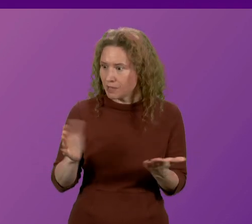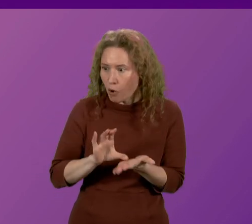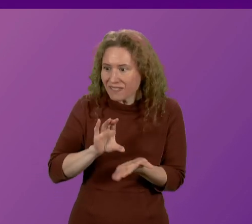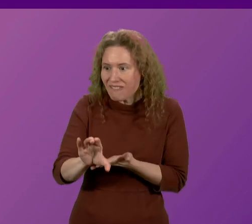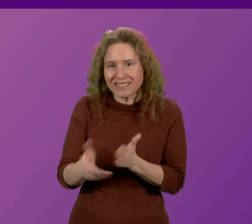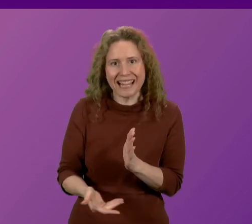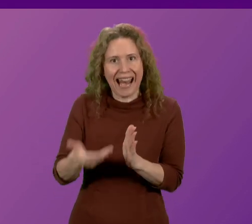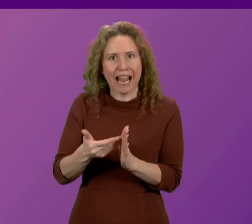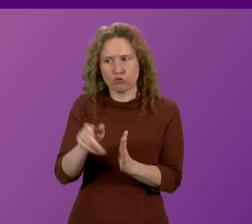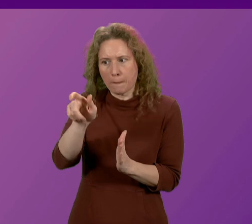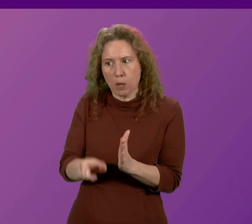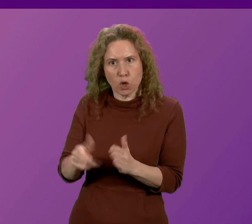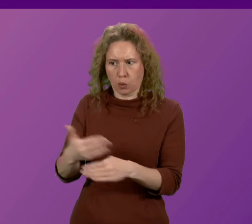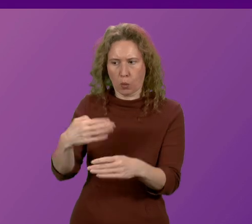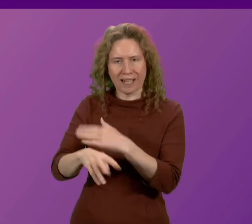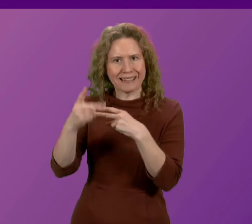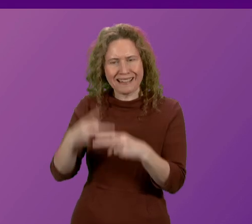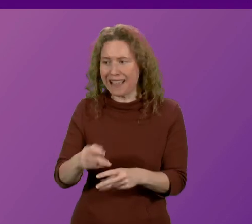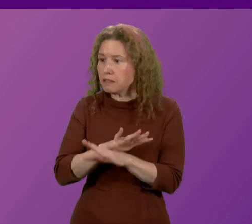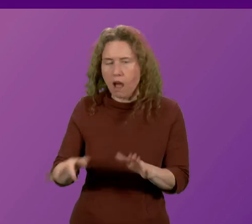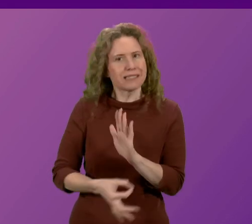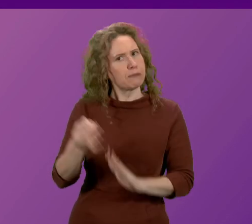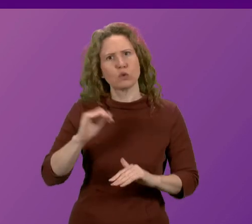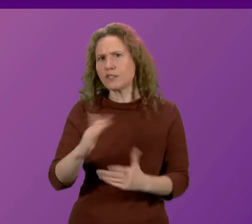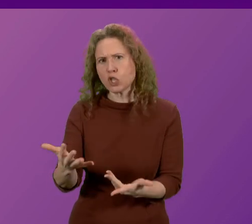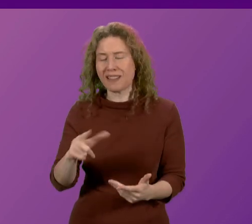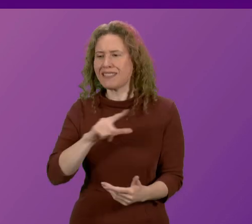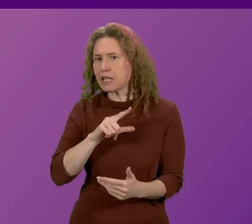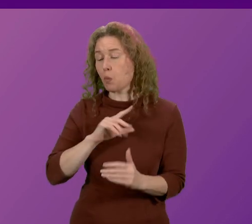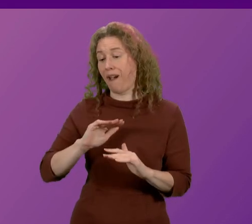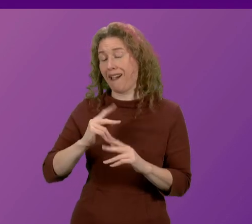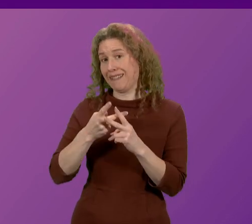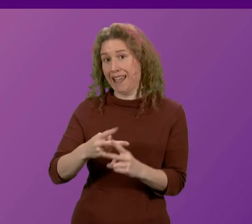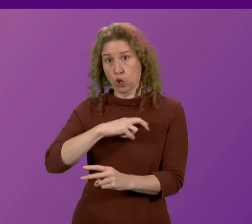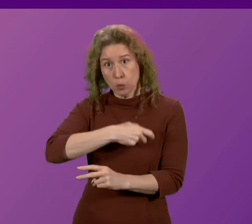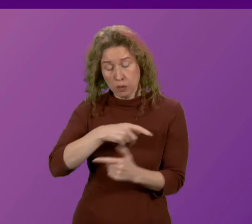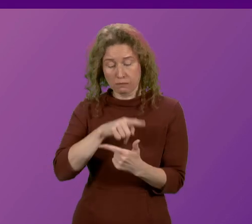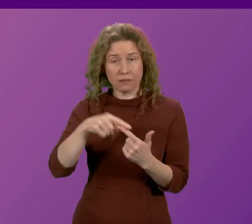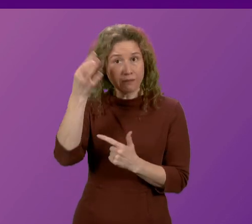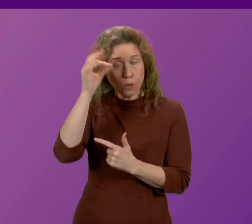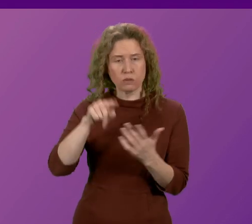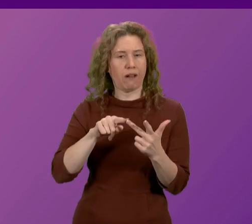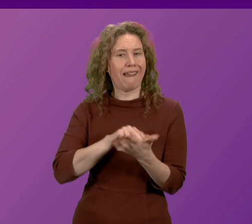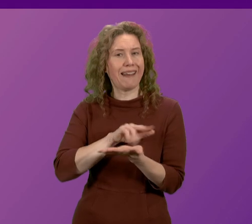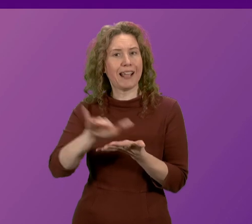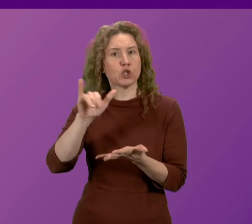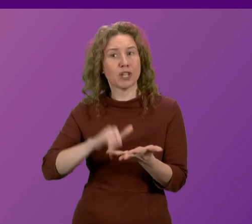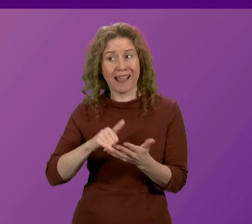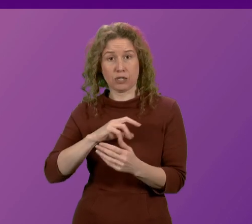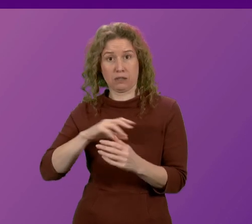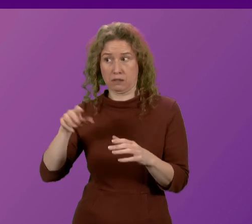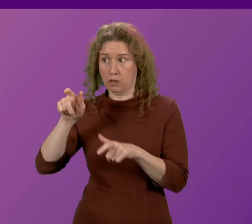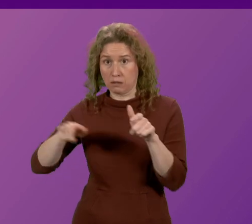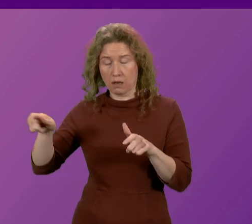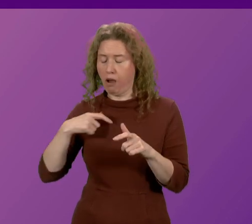extra care worker or improve services. It's why care unions, councils and NHS leaders are now withdrawing support